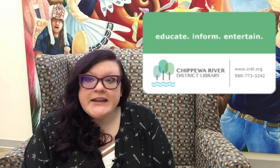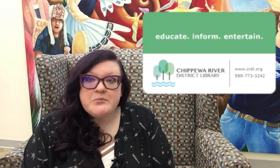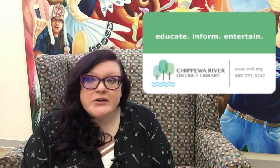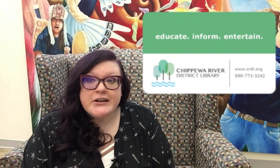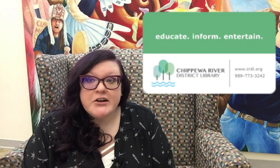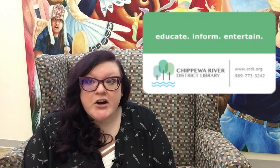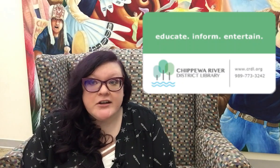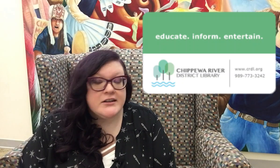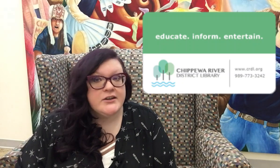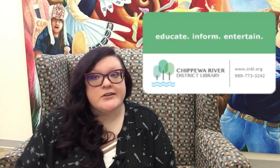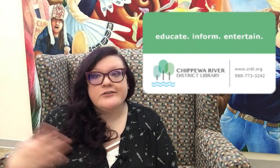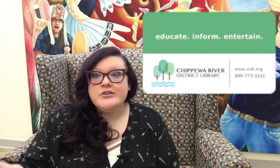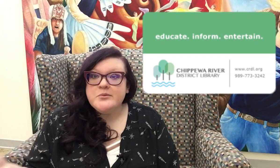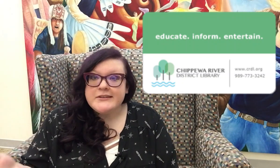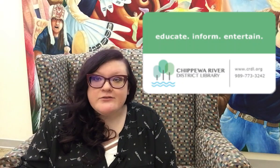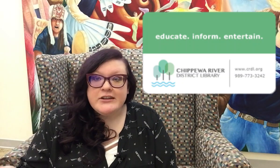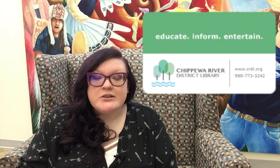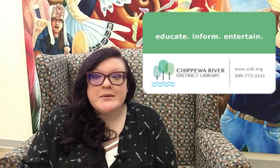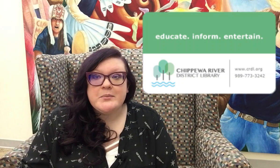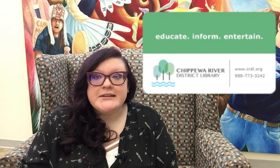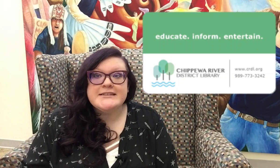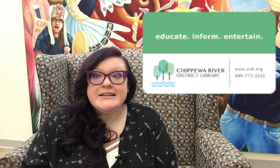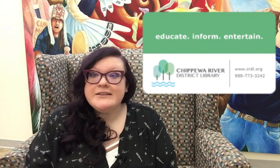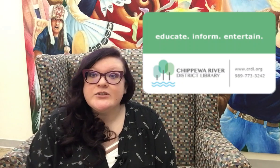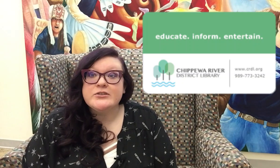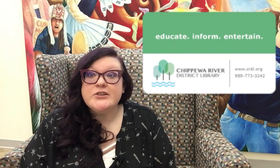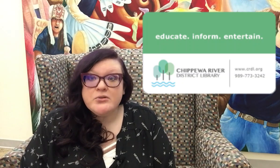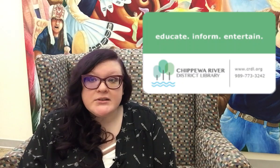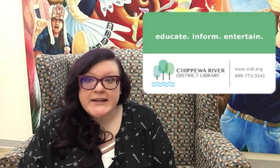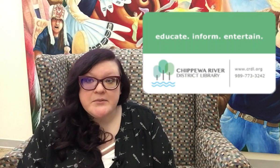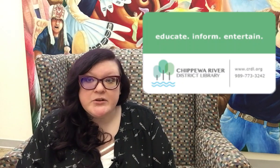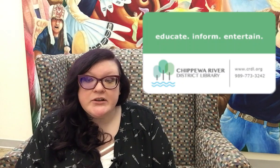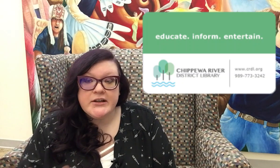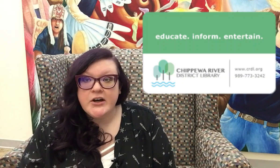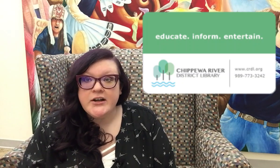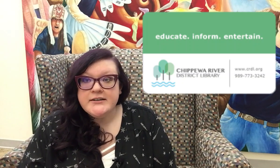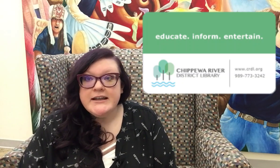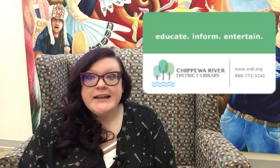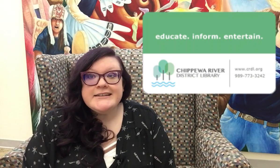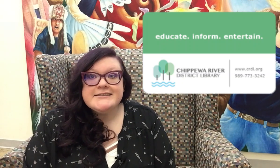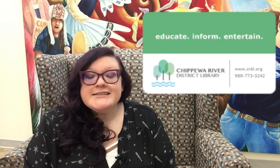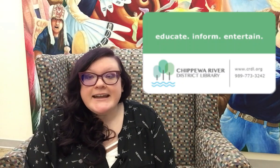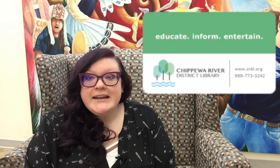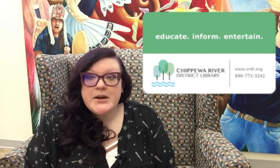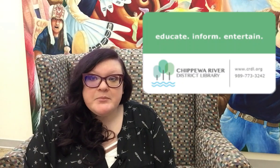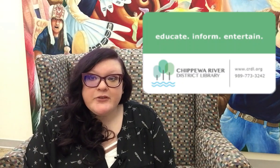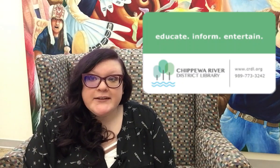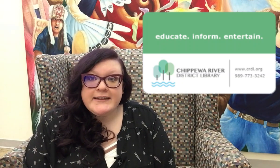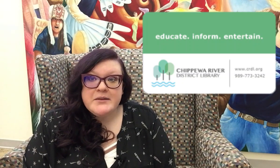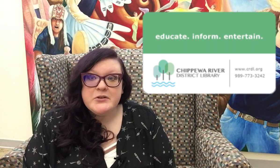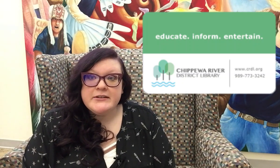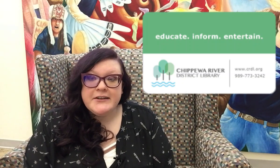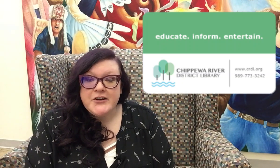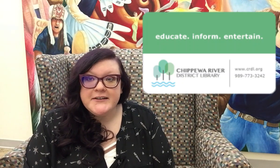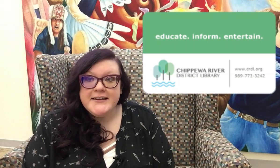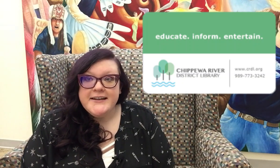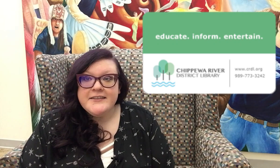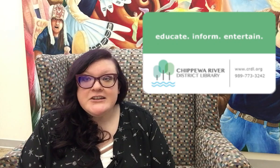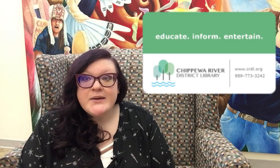library a call or if you don't live here in Mount Pleasant, give your local library a call and sign up for a library card. Then you